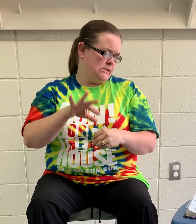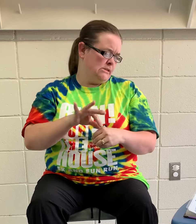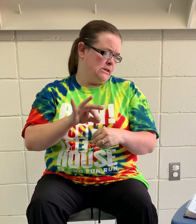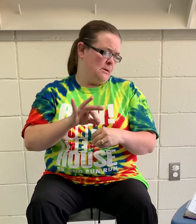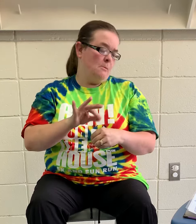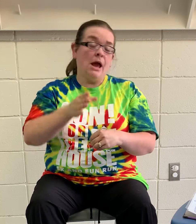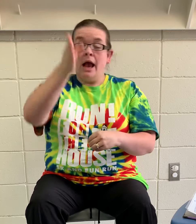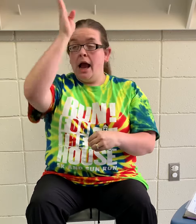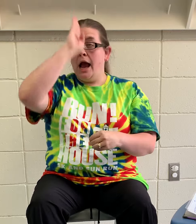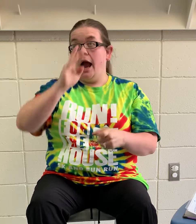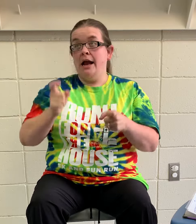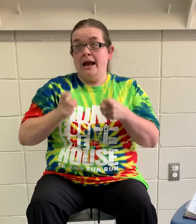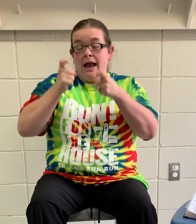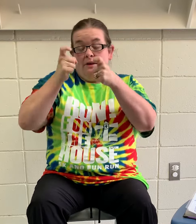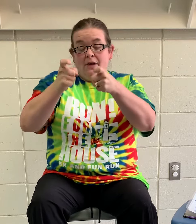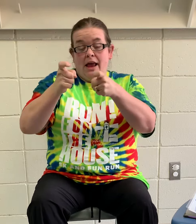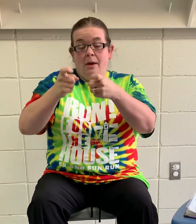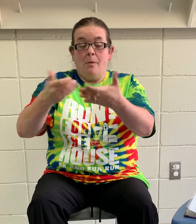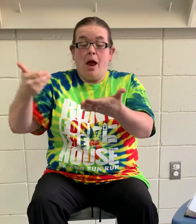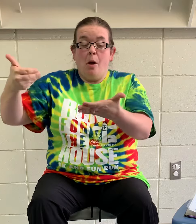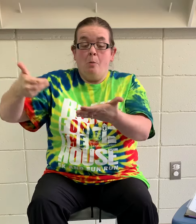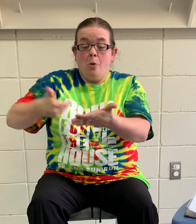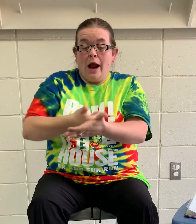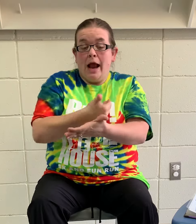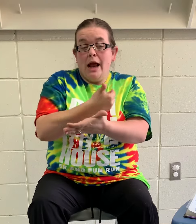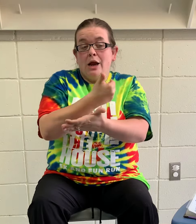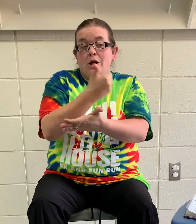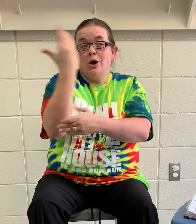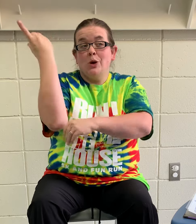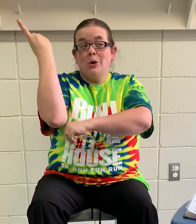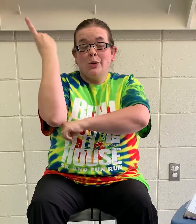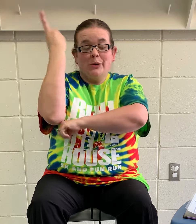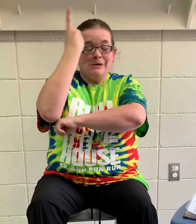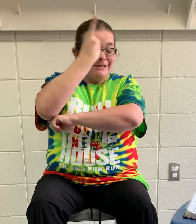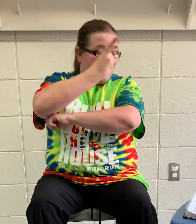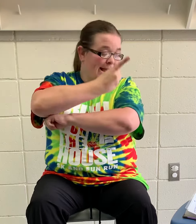But God gave him a grand new day.